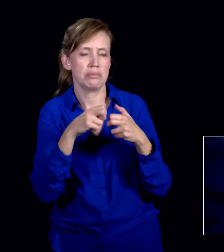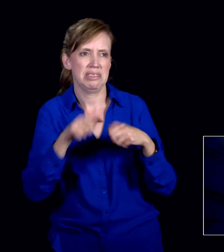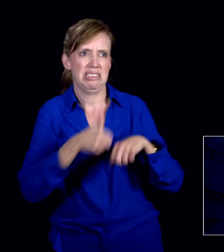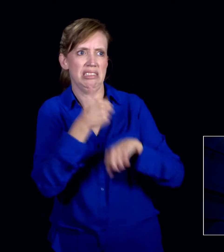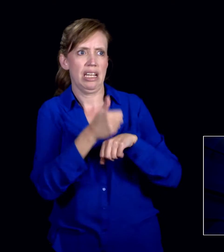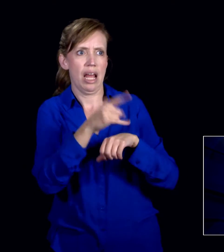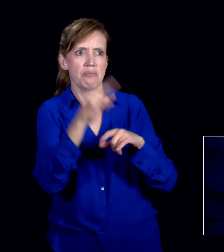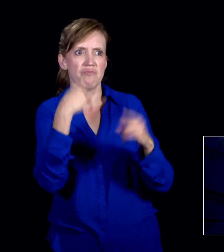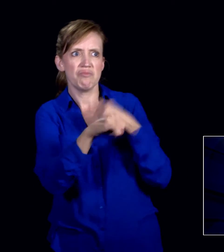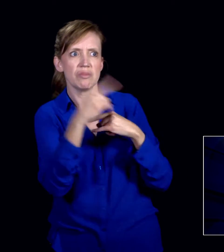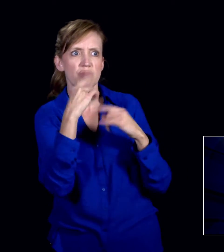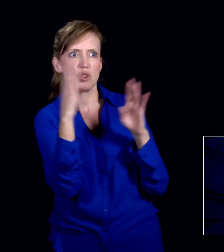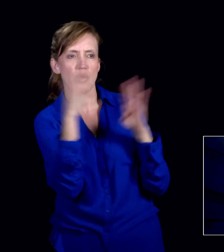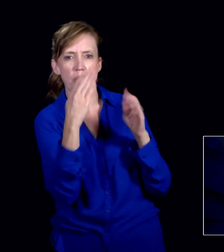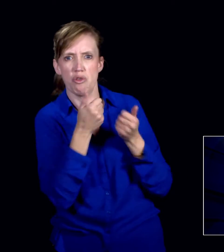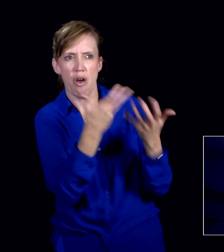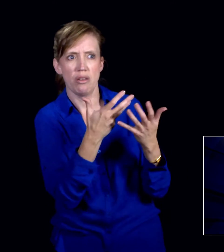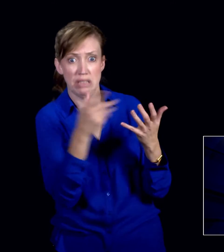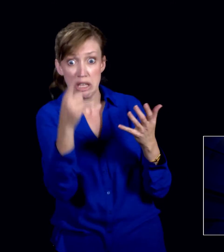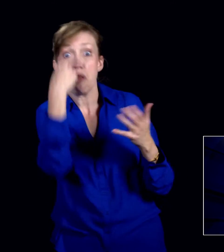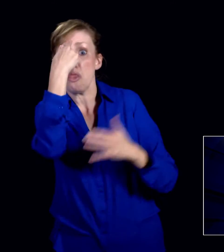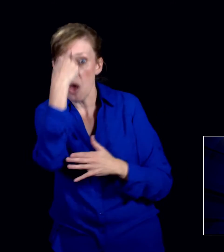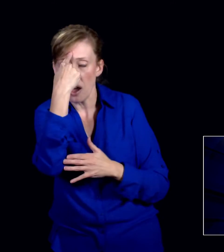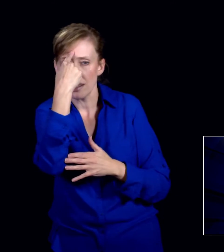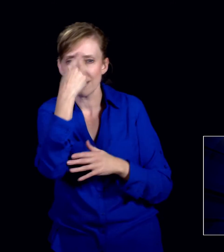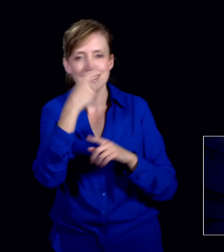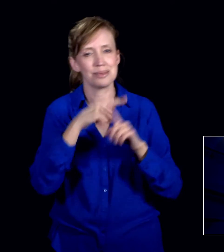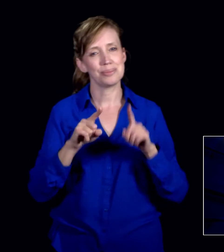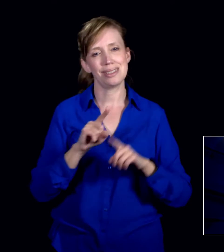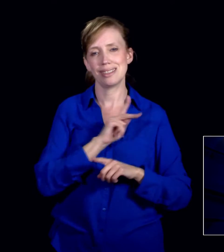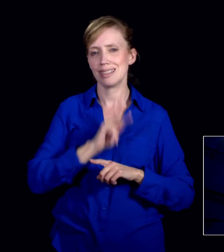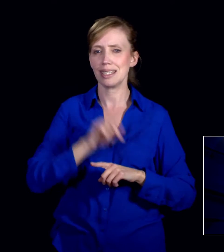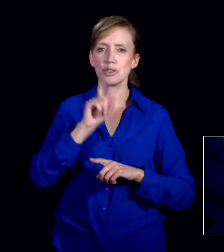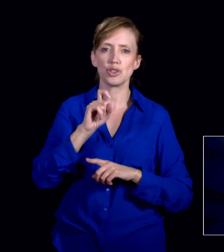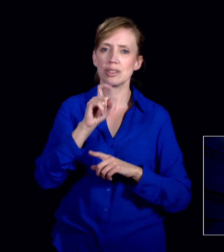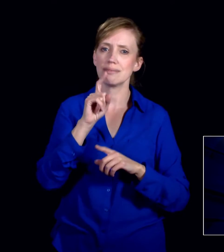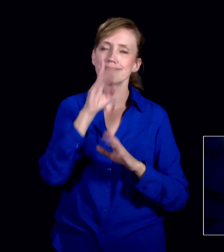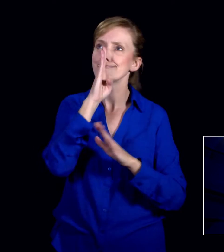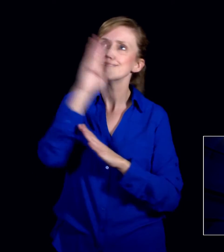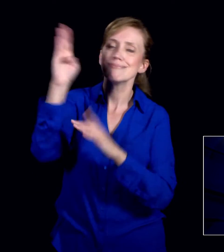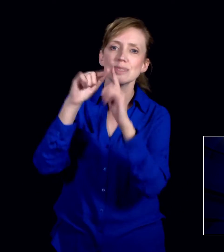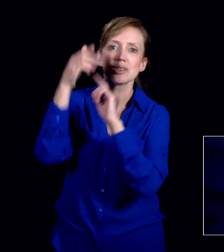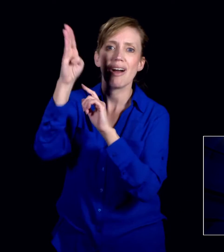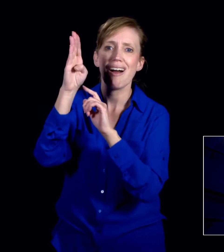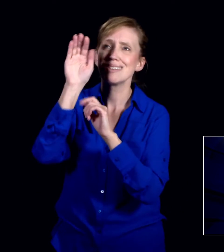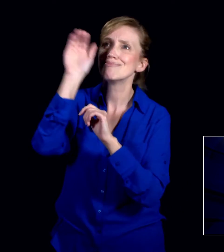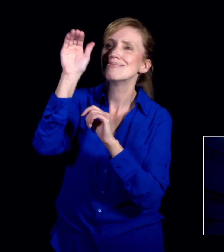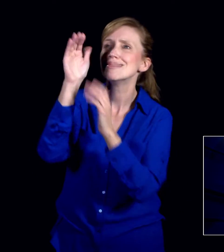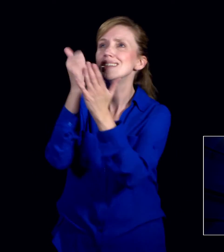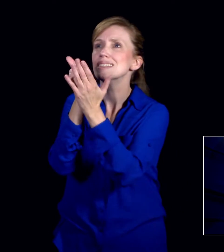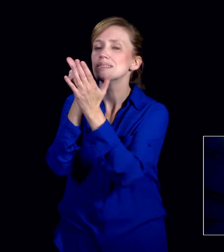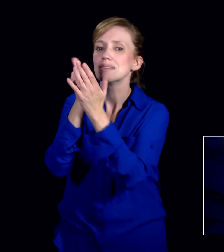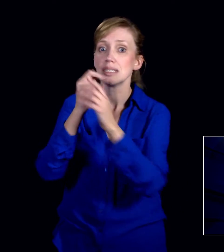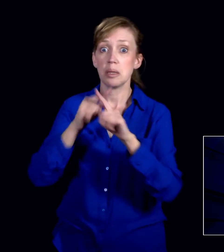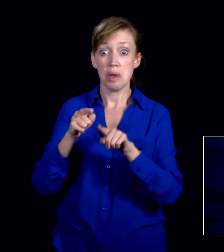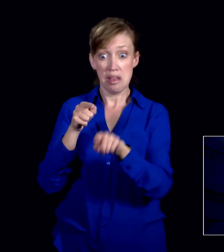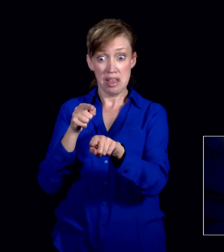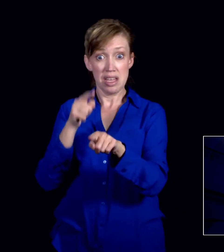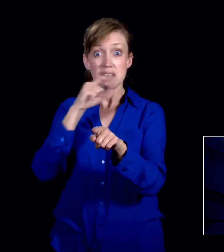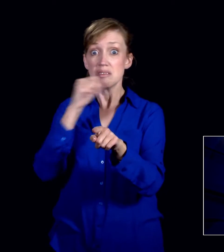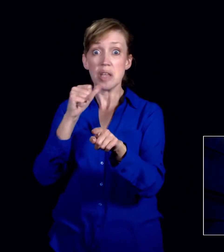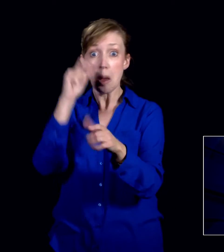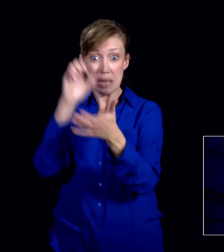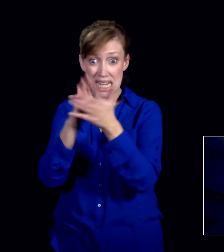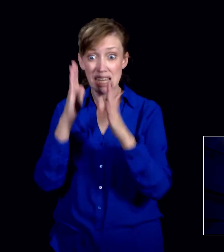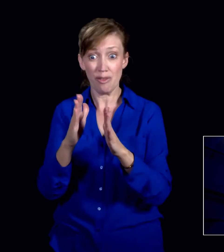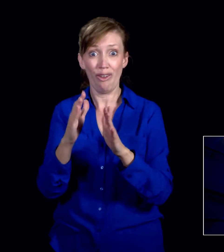setting the king up for trouble. But it was at the very time that Joram should have gone straight to God. Instead, the non-believer was willing to take his